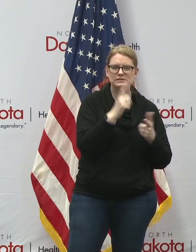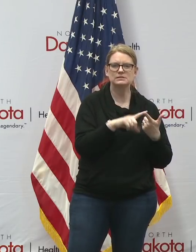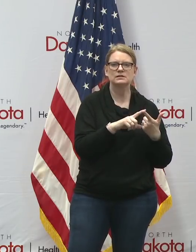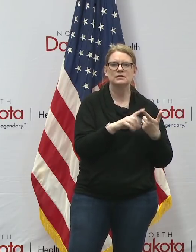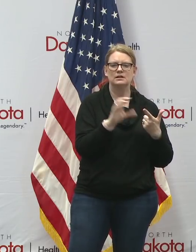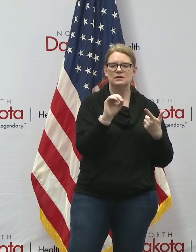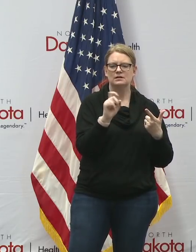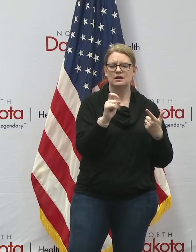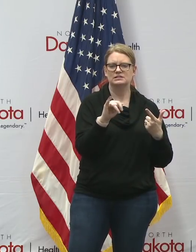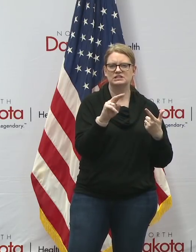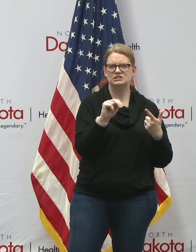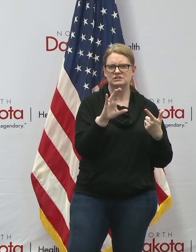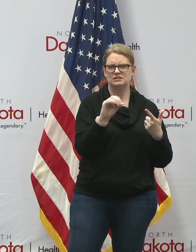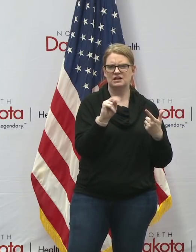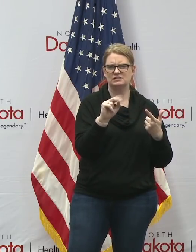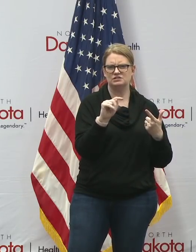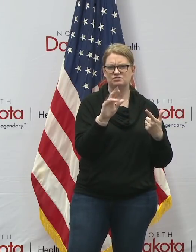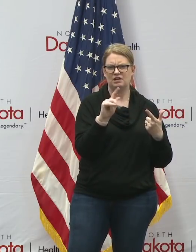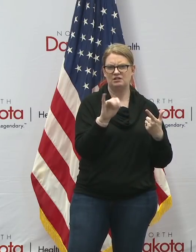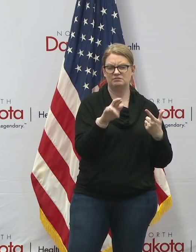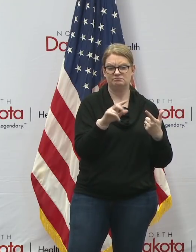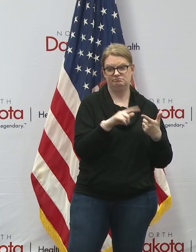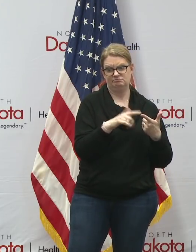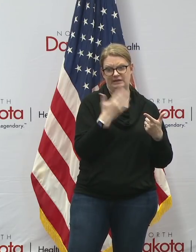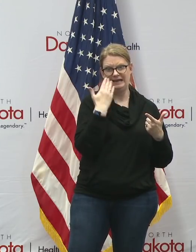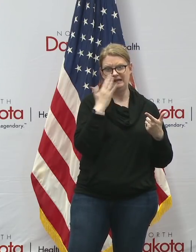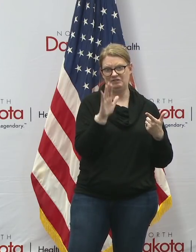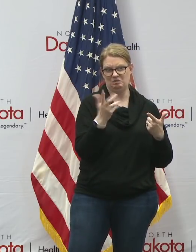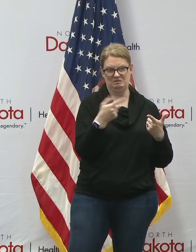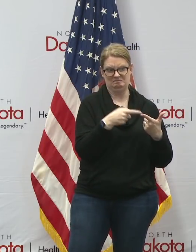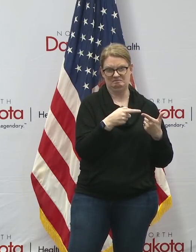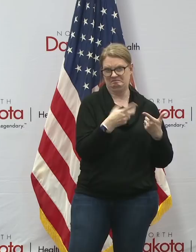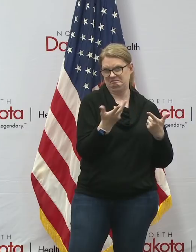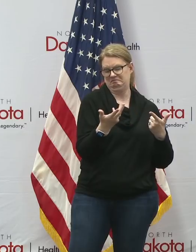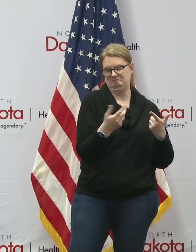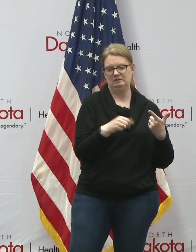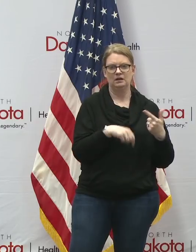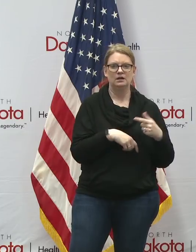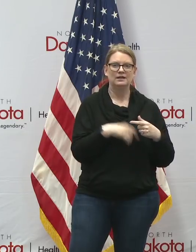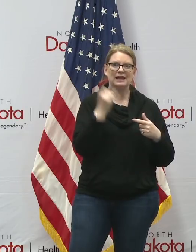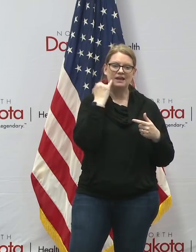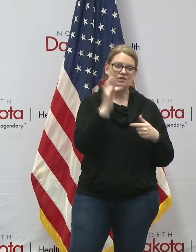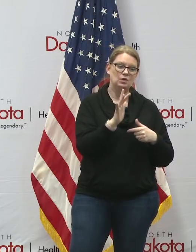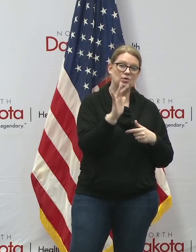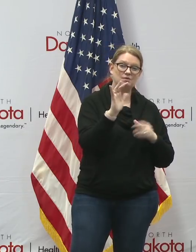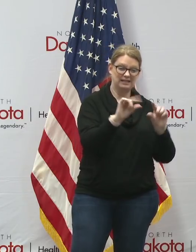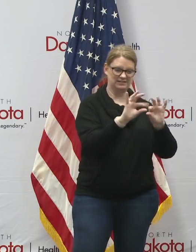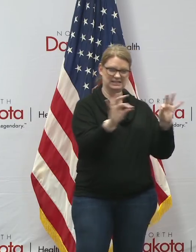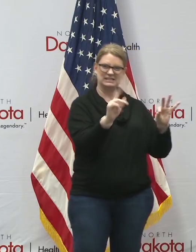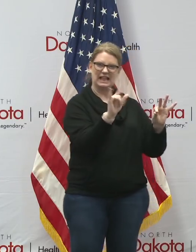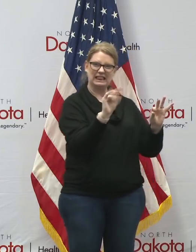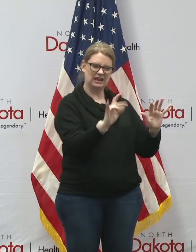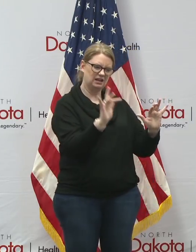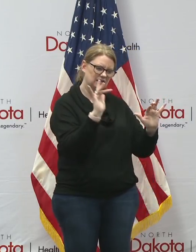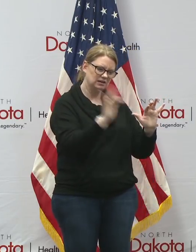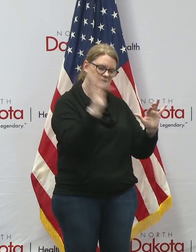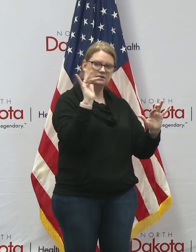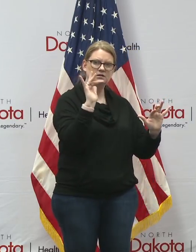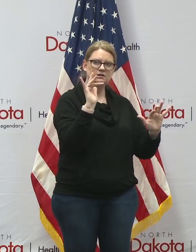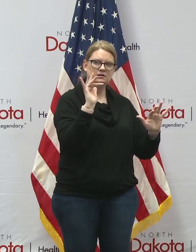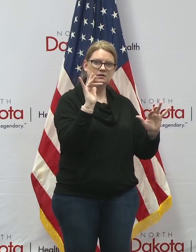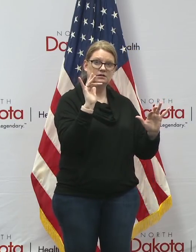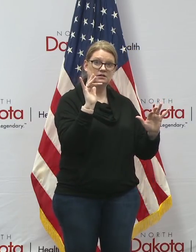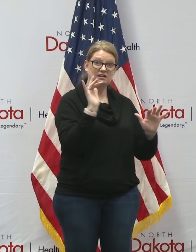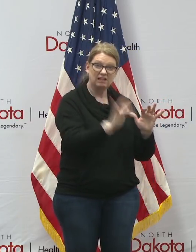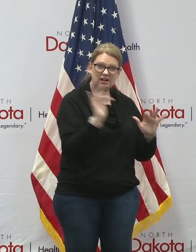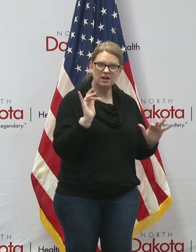concentrator whatever that is if you respond and click on a link nothing but mischief is going to